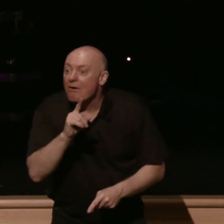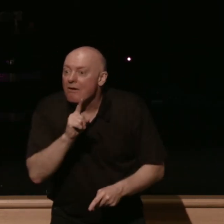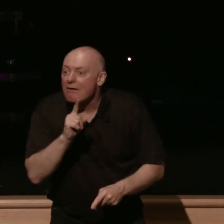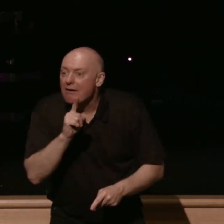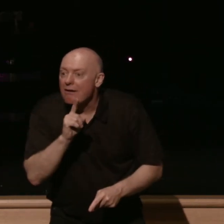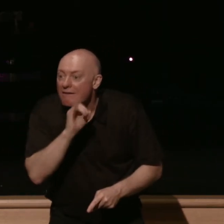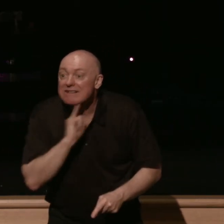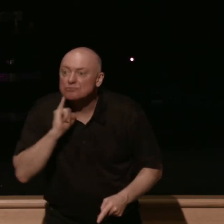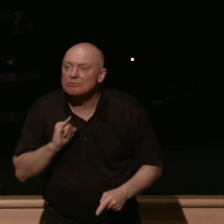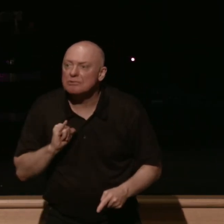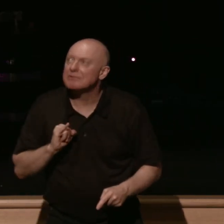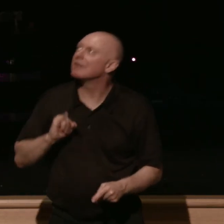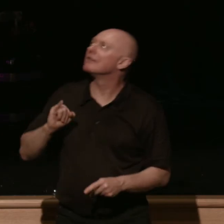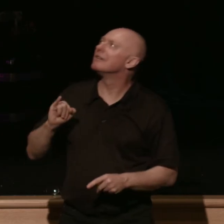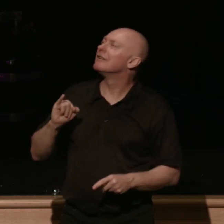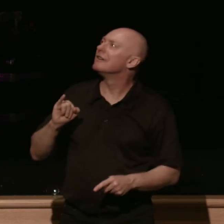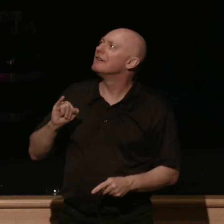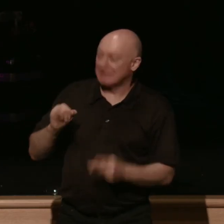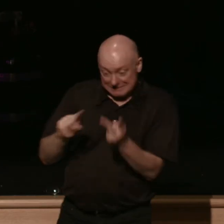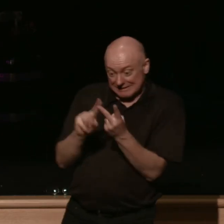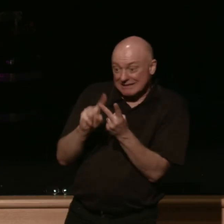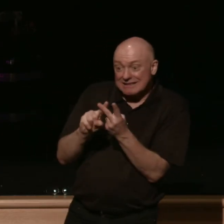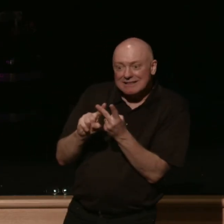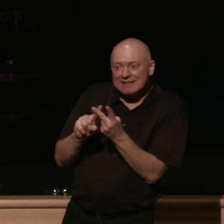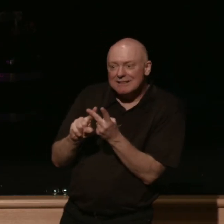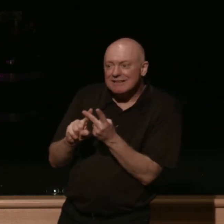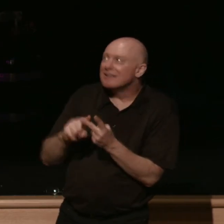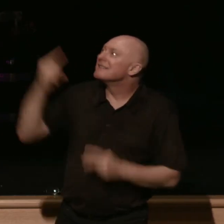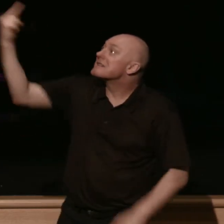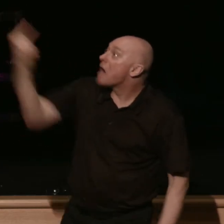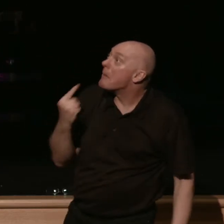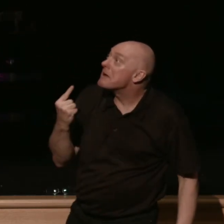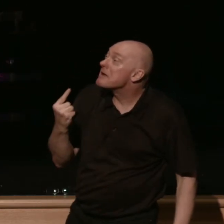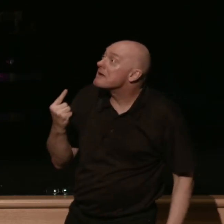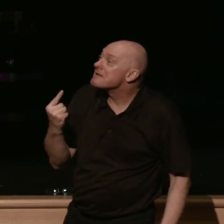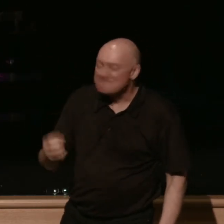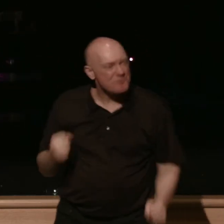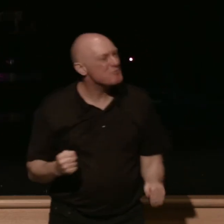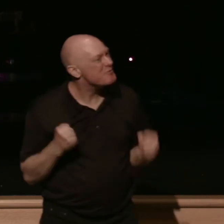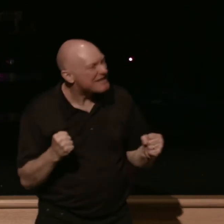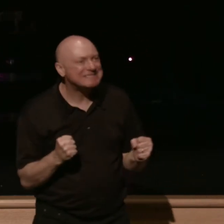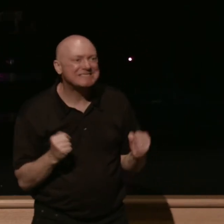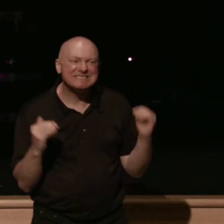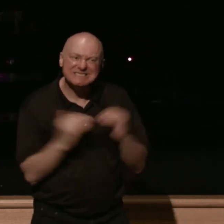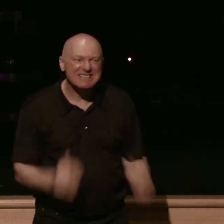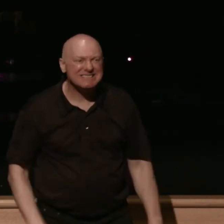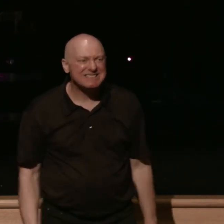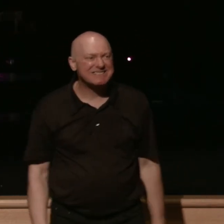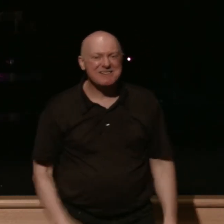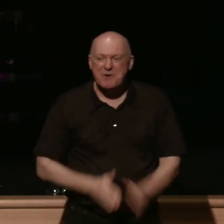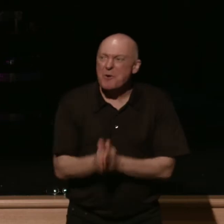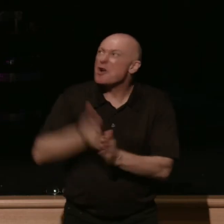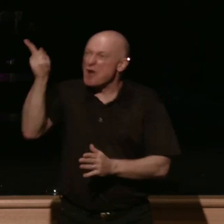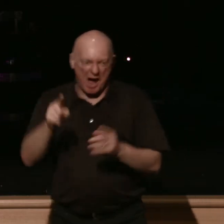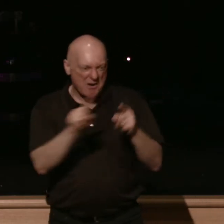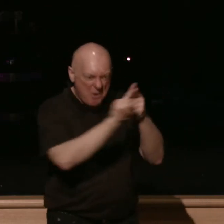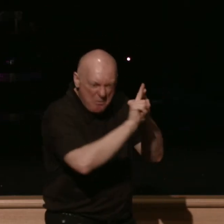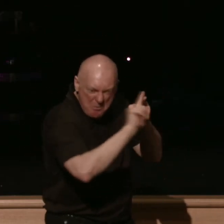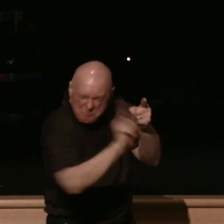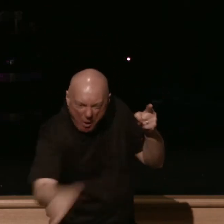too right they're expecting this they're expecting that justice will be coming instantly laser beam from the sky light where's